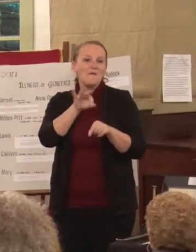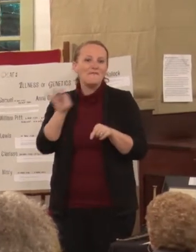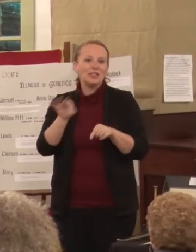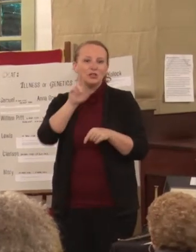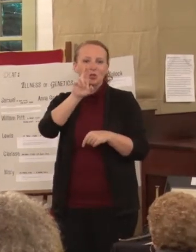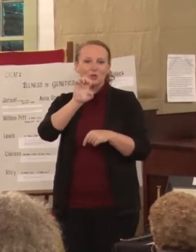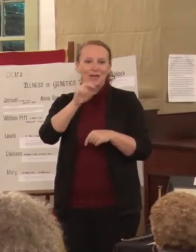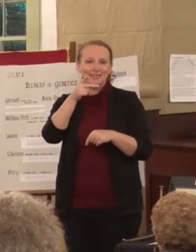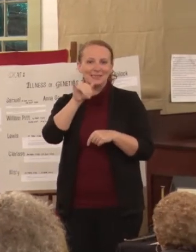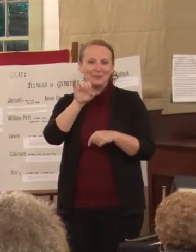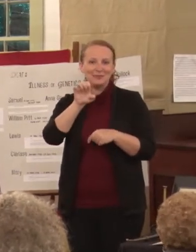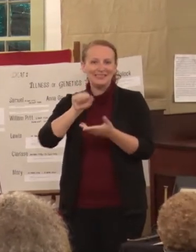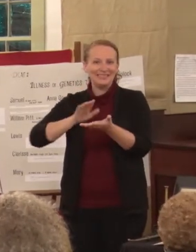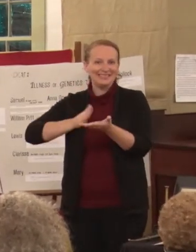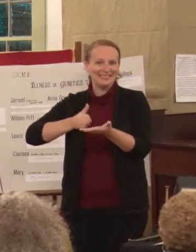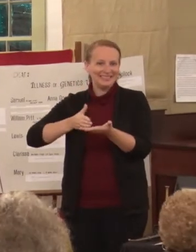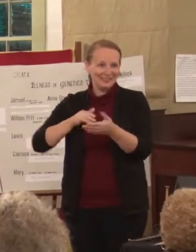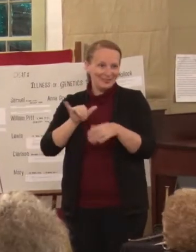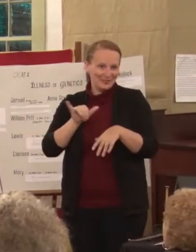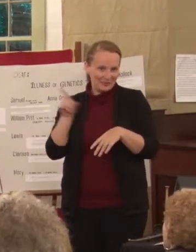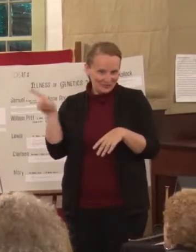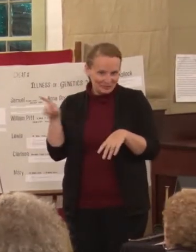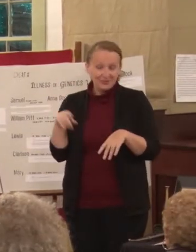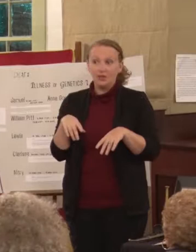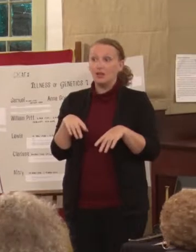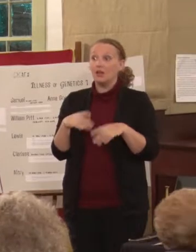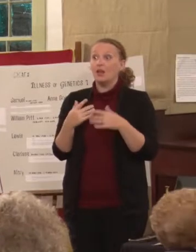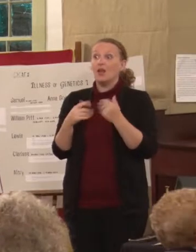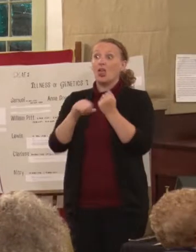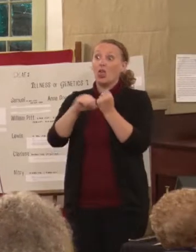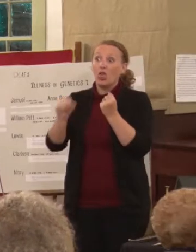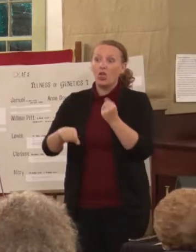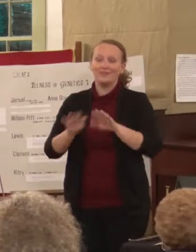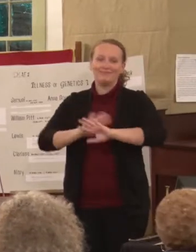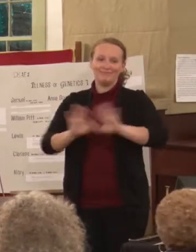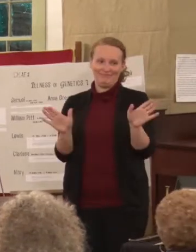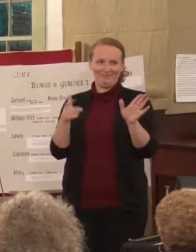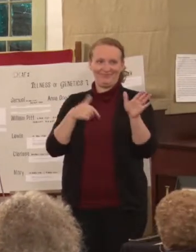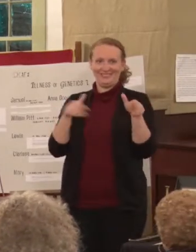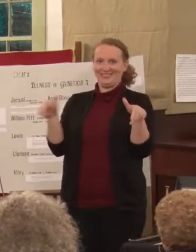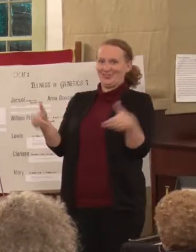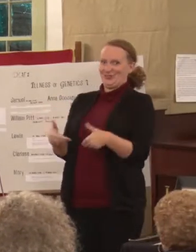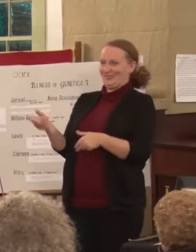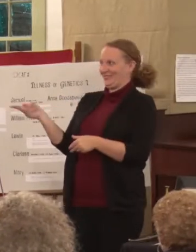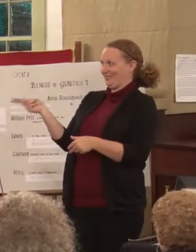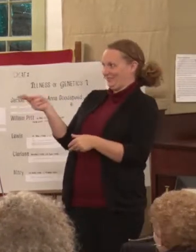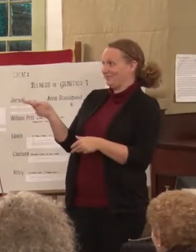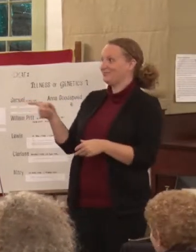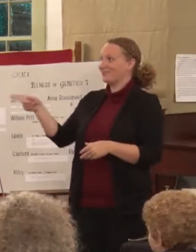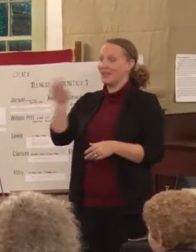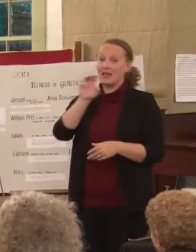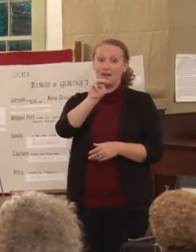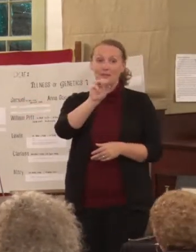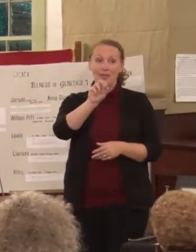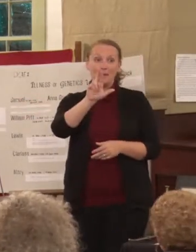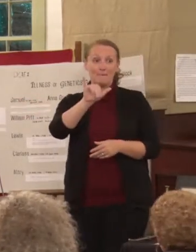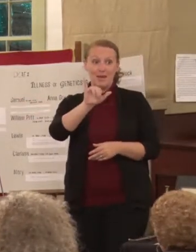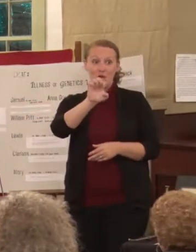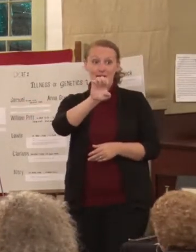So without making you wait any longer, we have our own Mary Ellen Godsey here, and she's